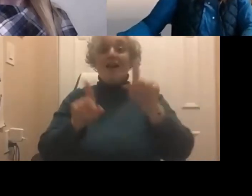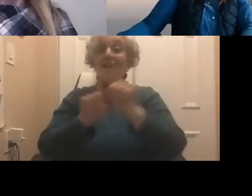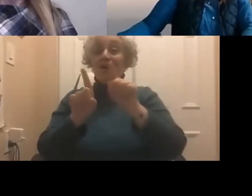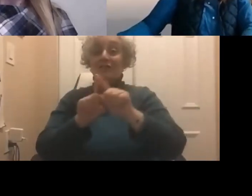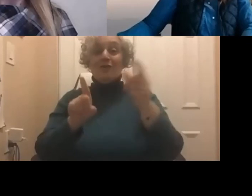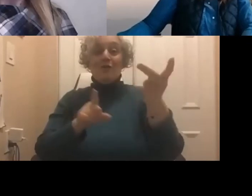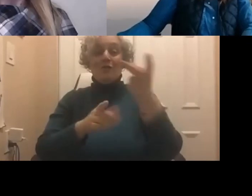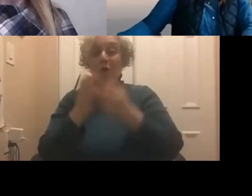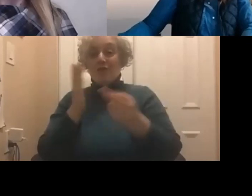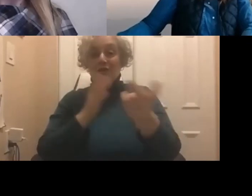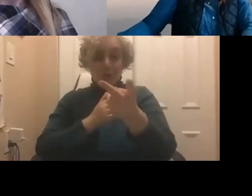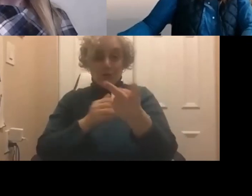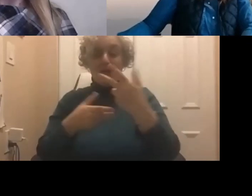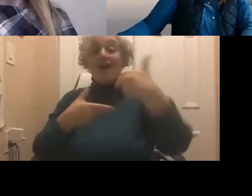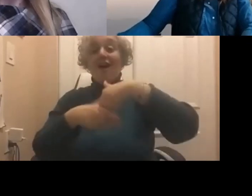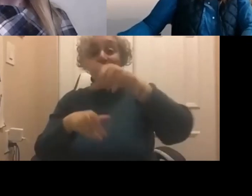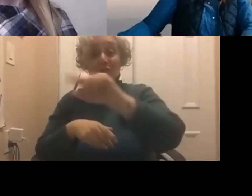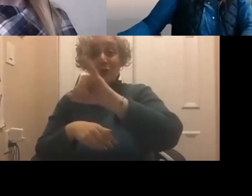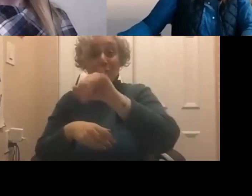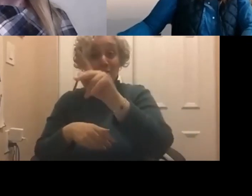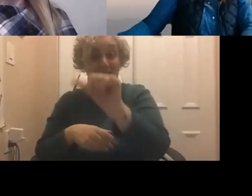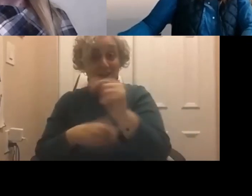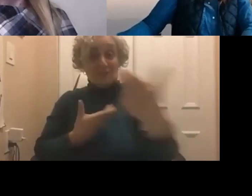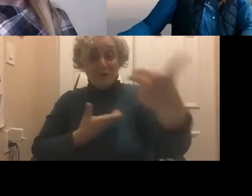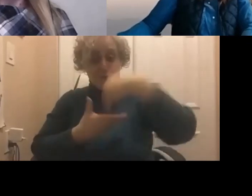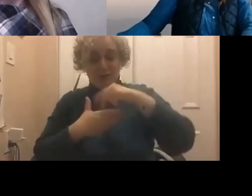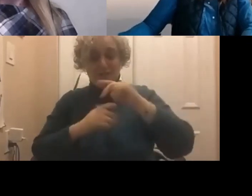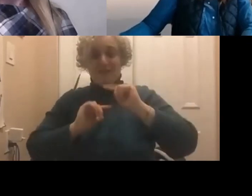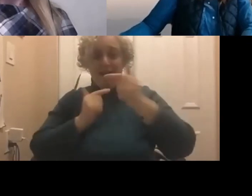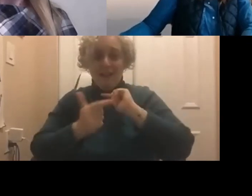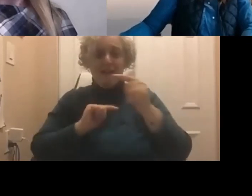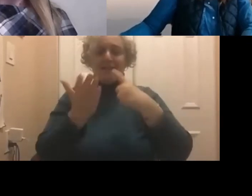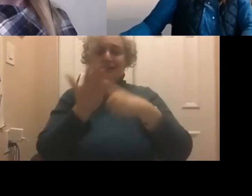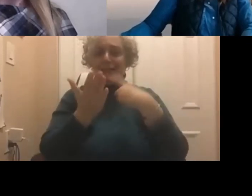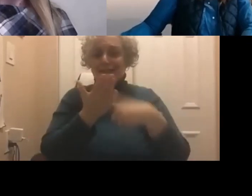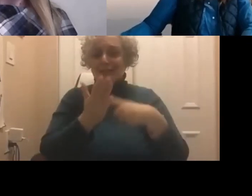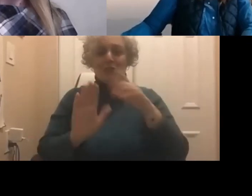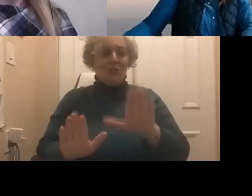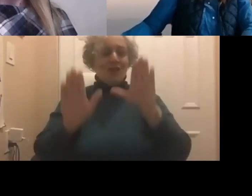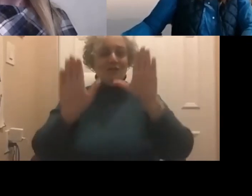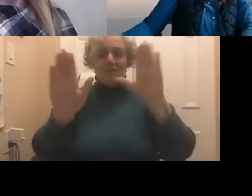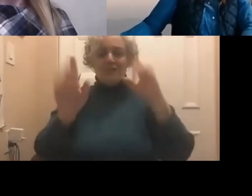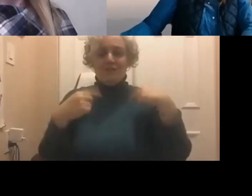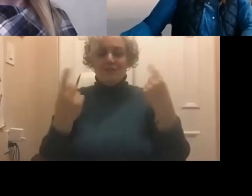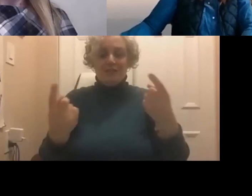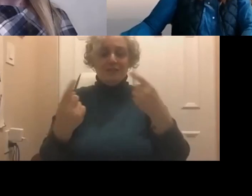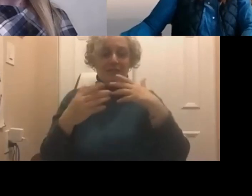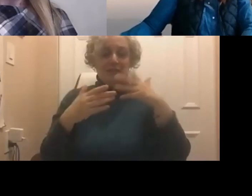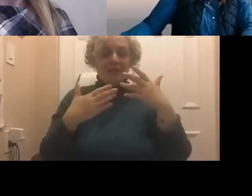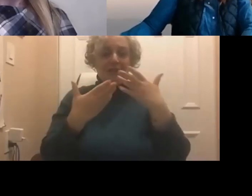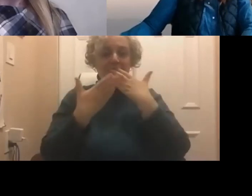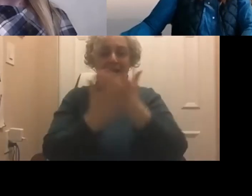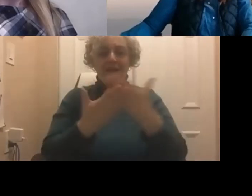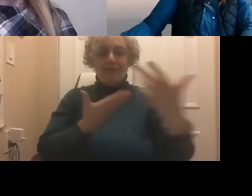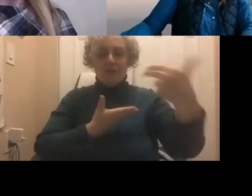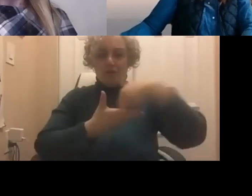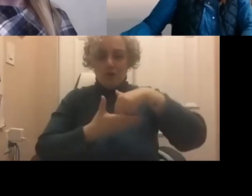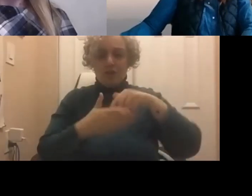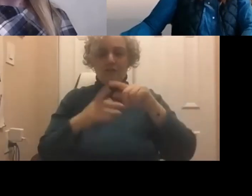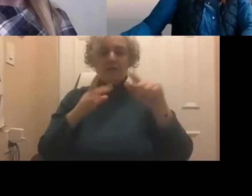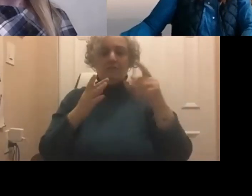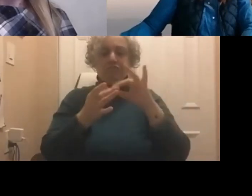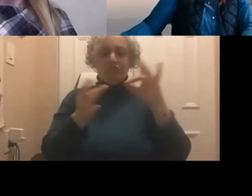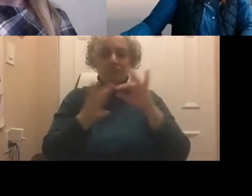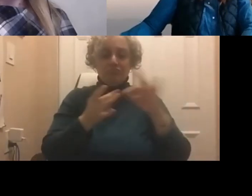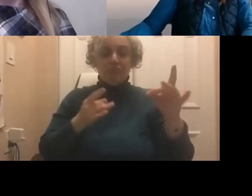conversation and it's been really, really excellent. So, thank you for joining us and sharing your thoughts on the